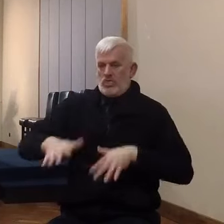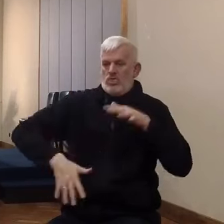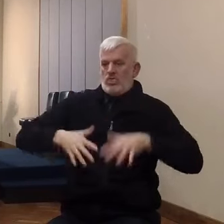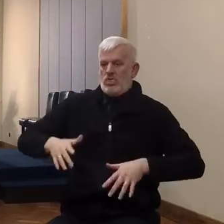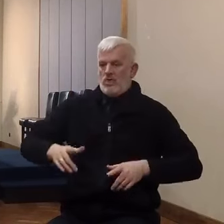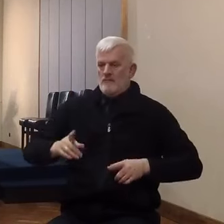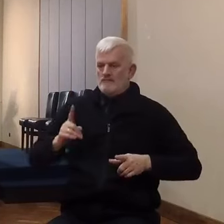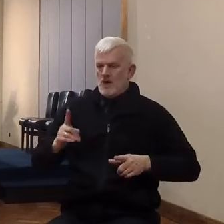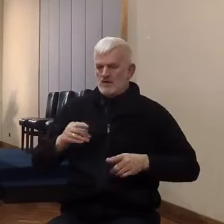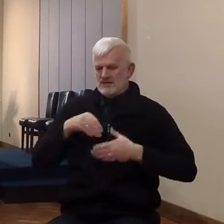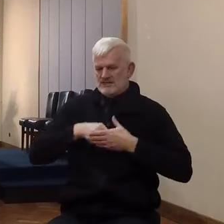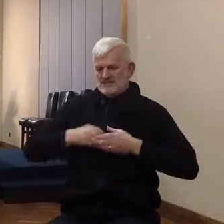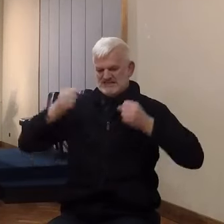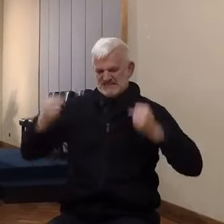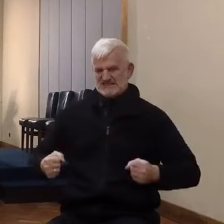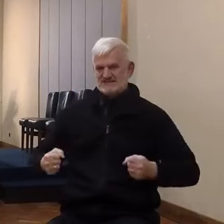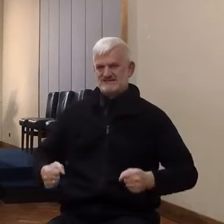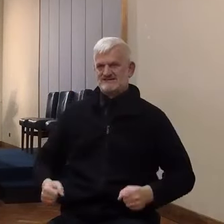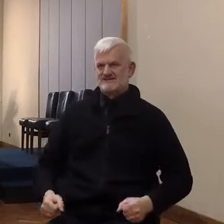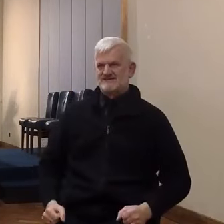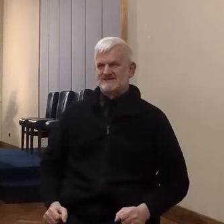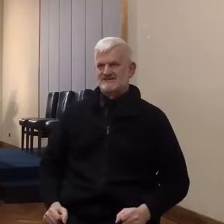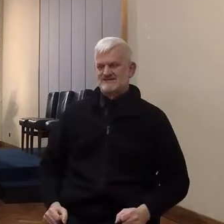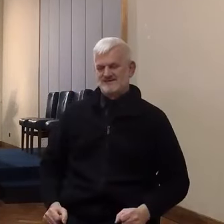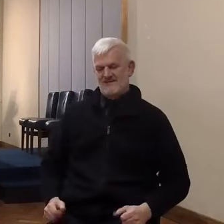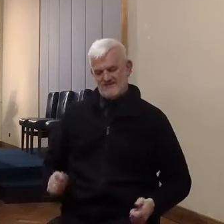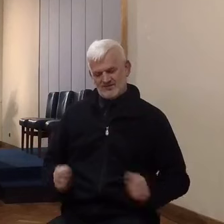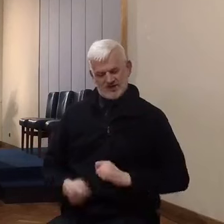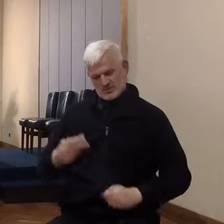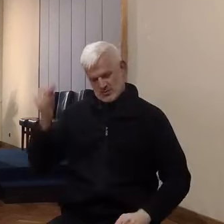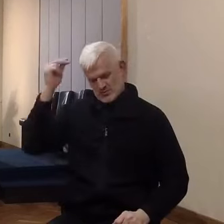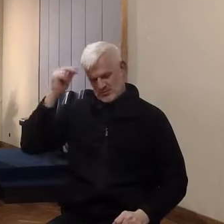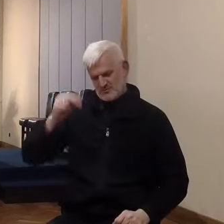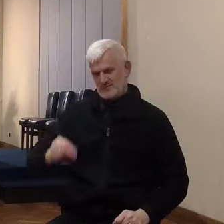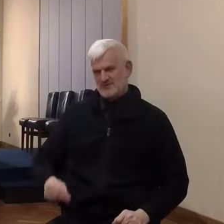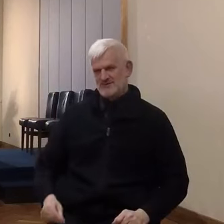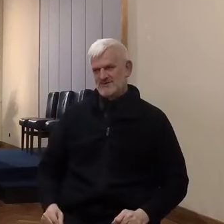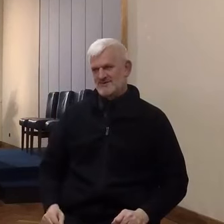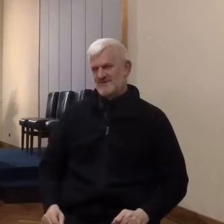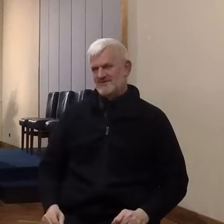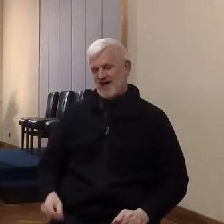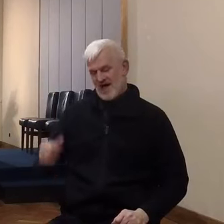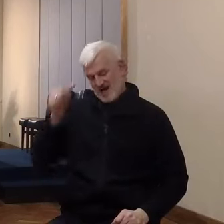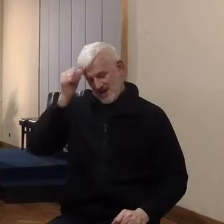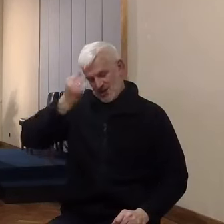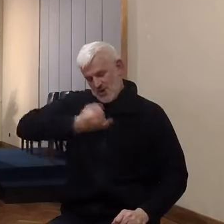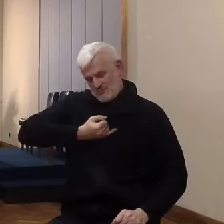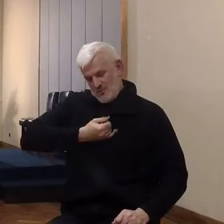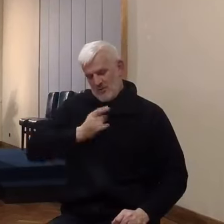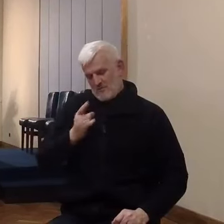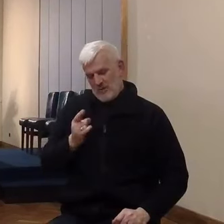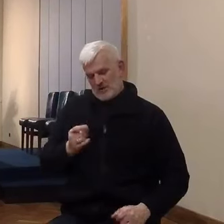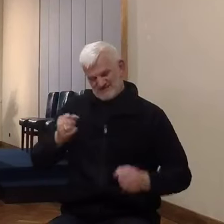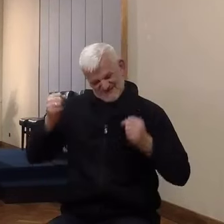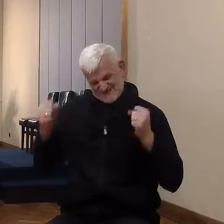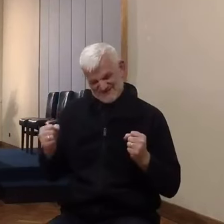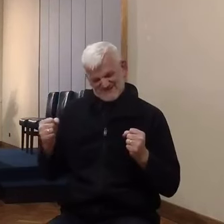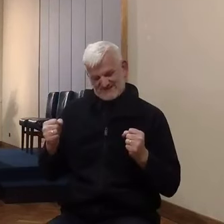give up my lifestyle. I will not give up my city, my kingdom. I will not give up my